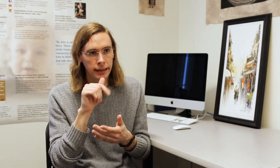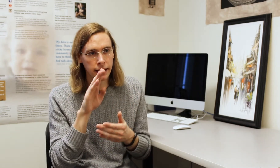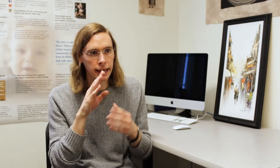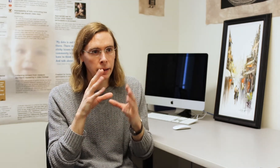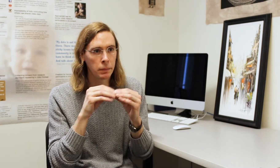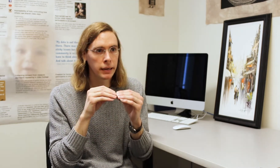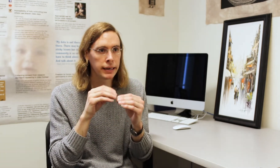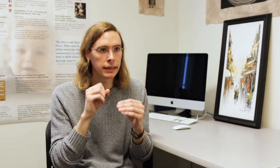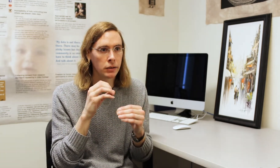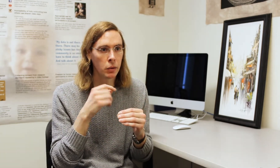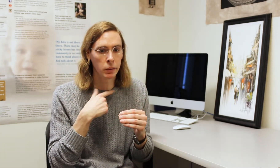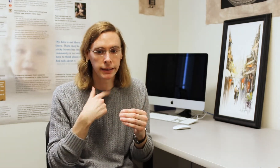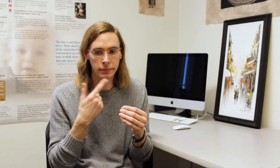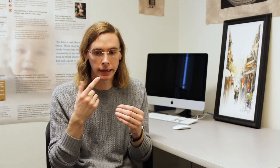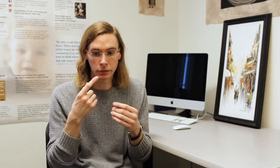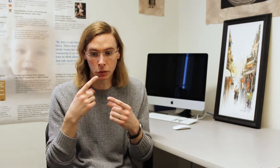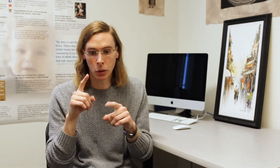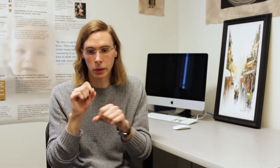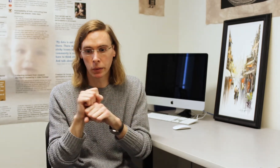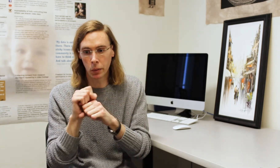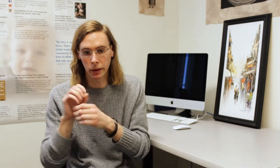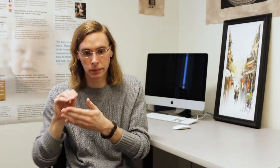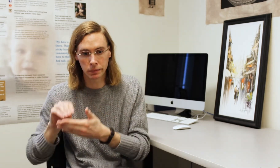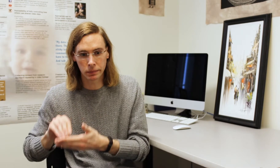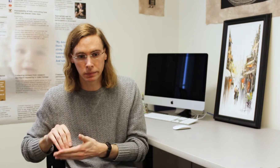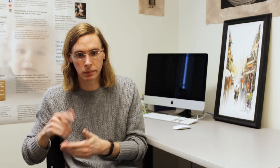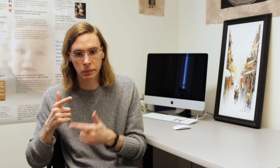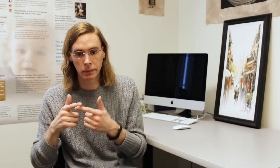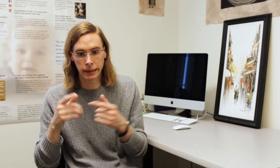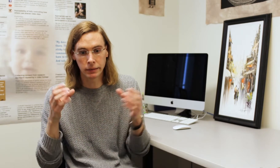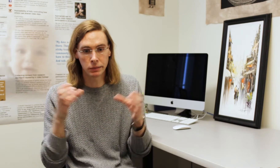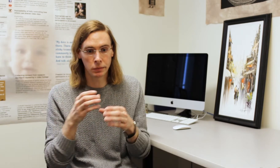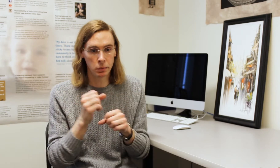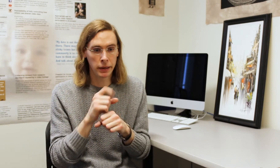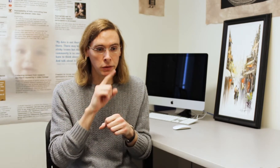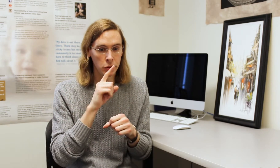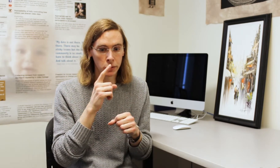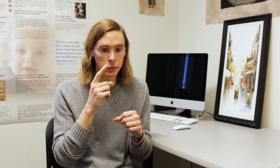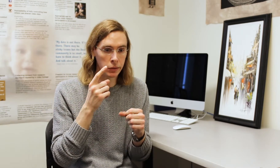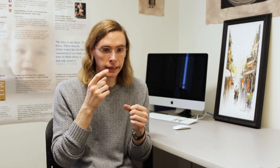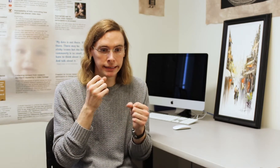We have our weekly lab meetings, so during work we take notes, and when we meet we make sure everyone knows what's happening.